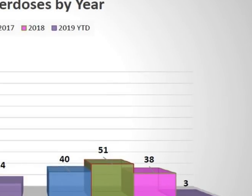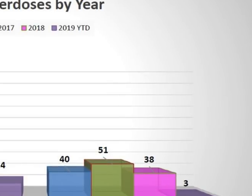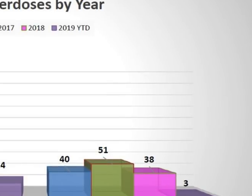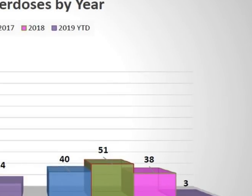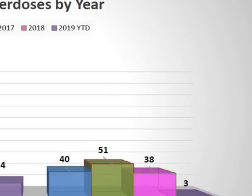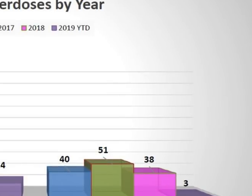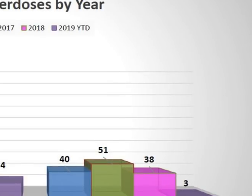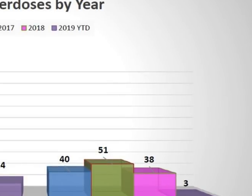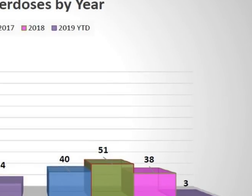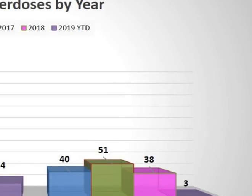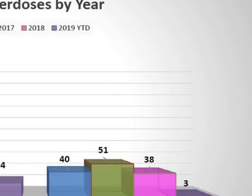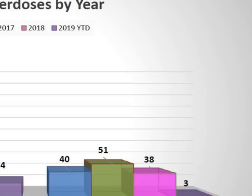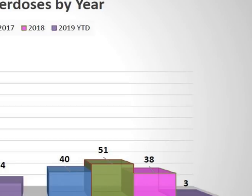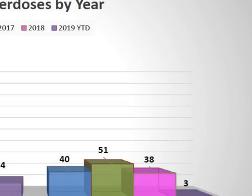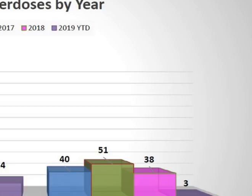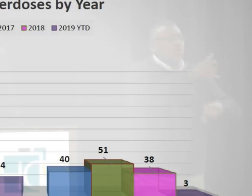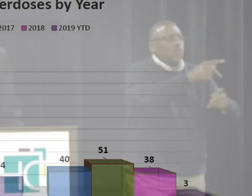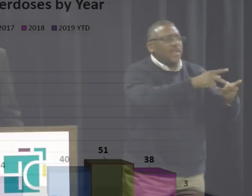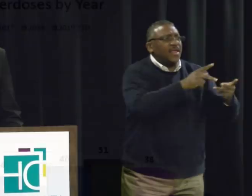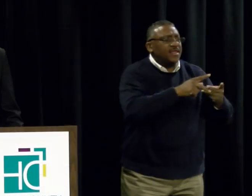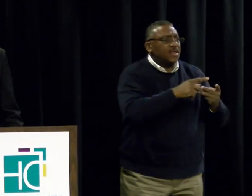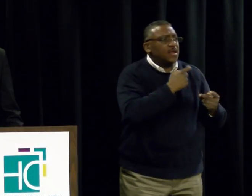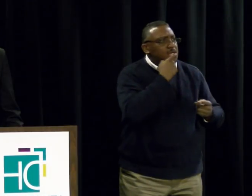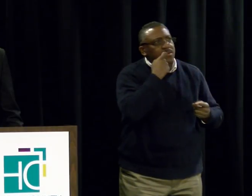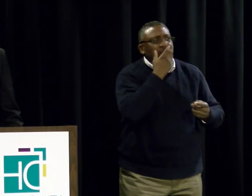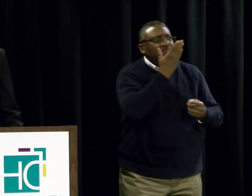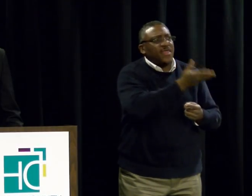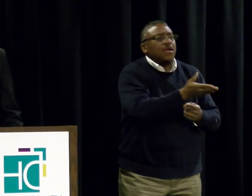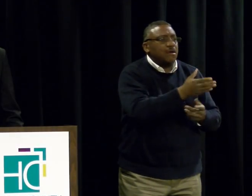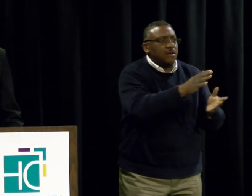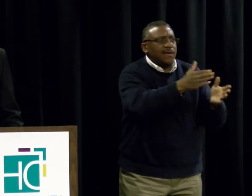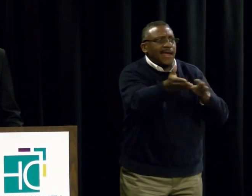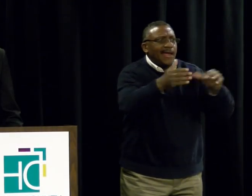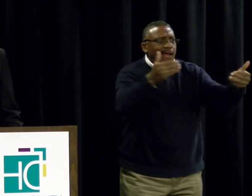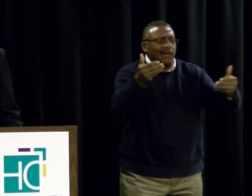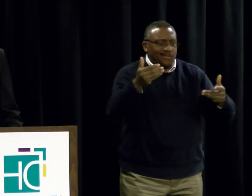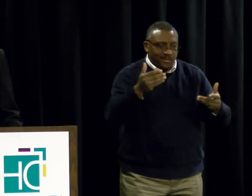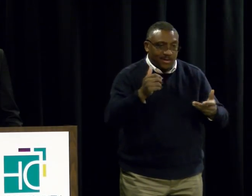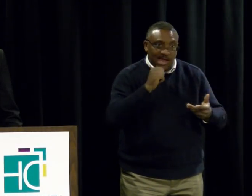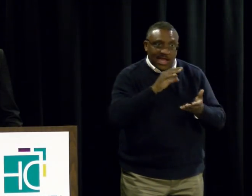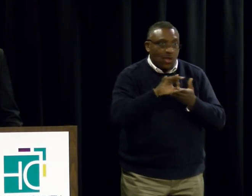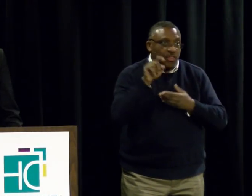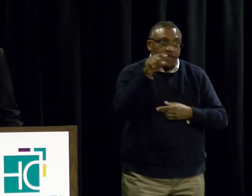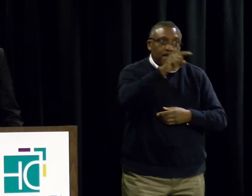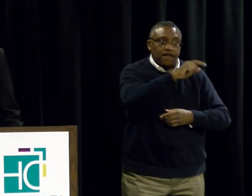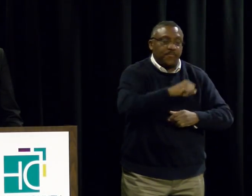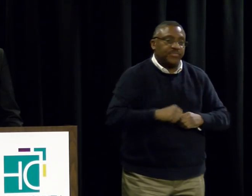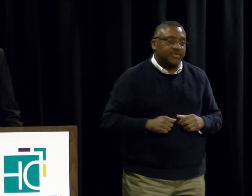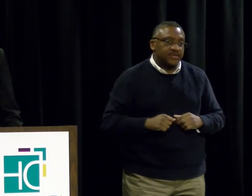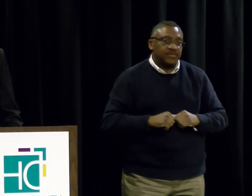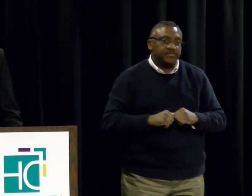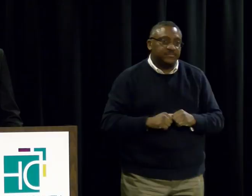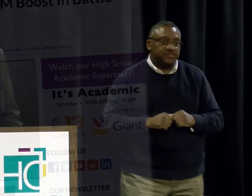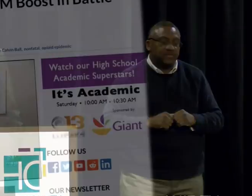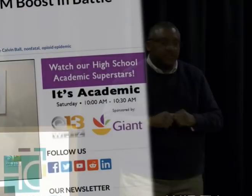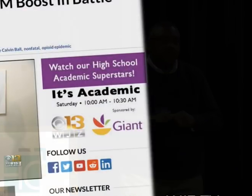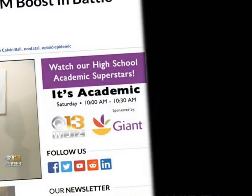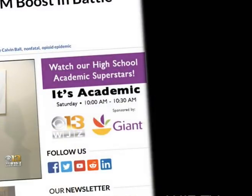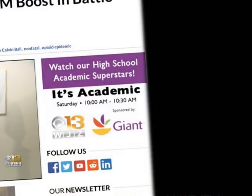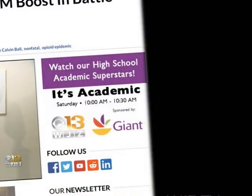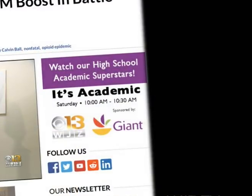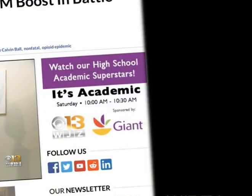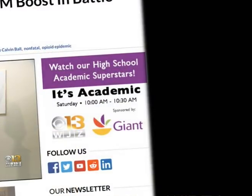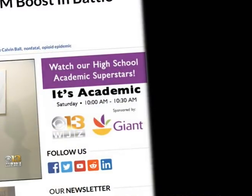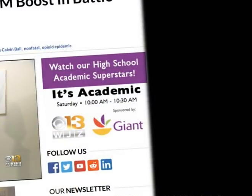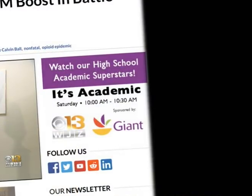To stop these overdoses two weeks ago, we announced a $1 million grant from the state of Maryland to establish